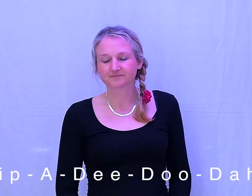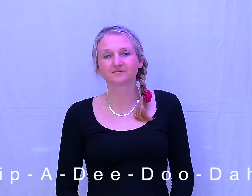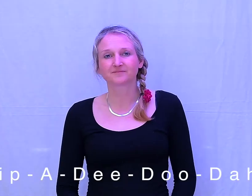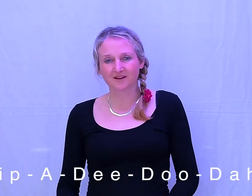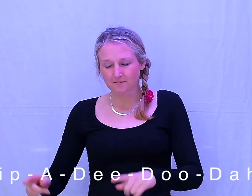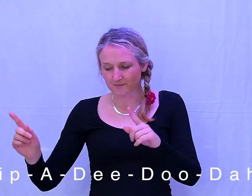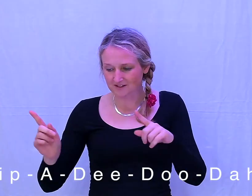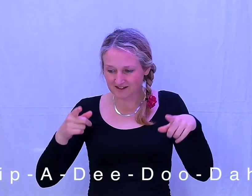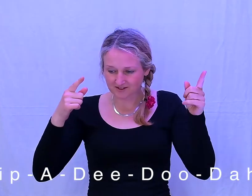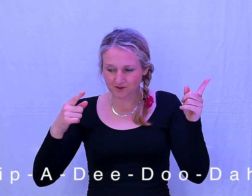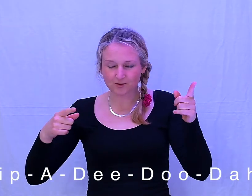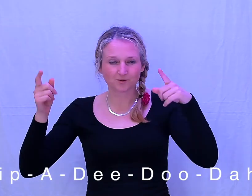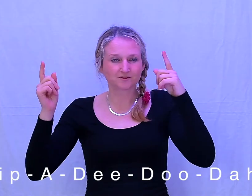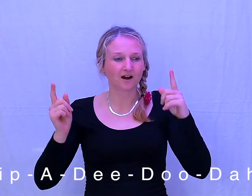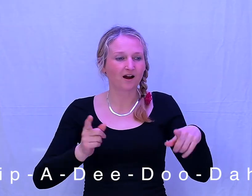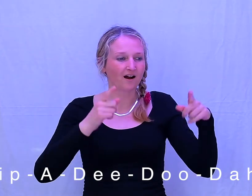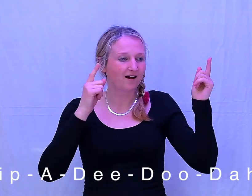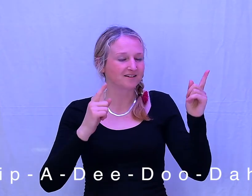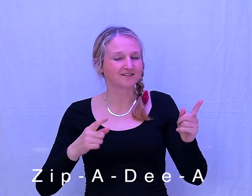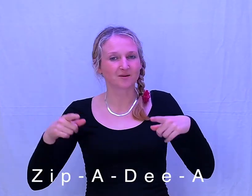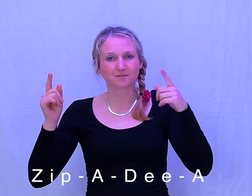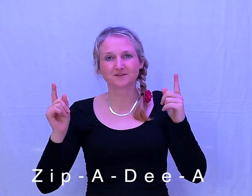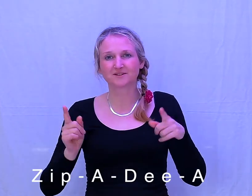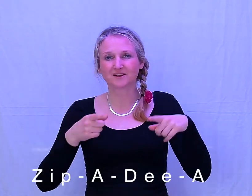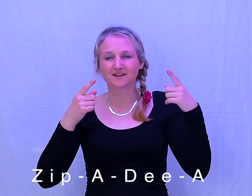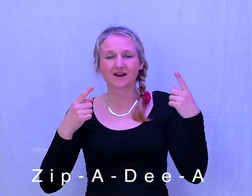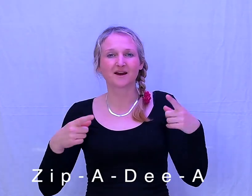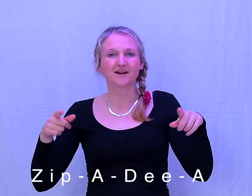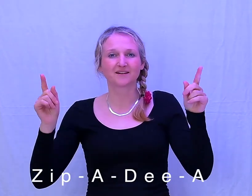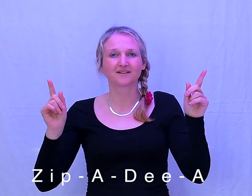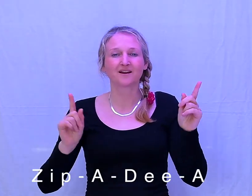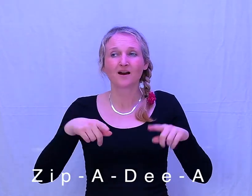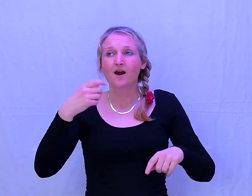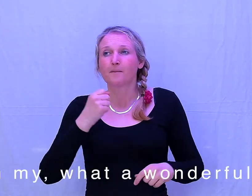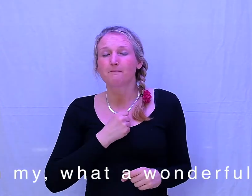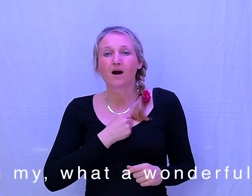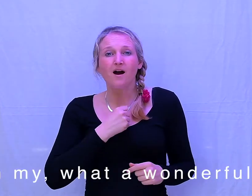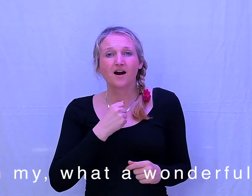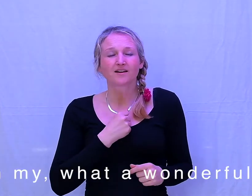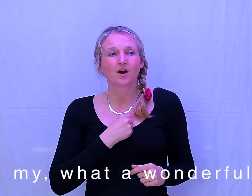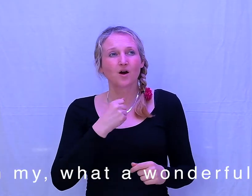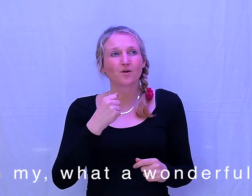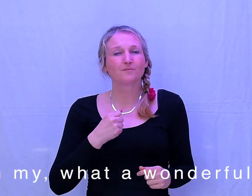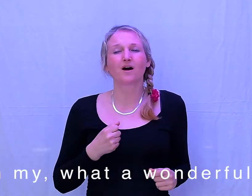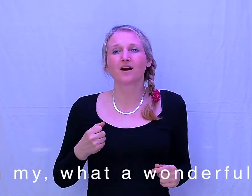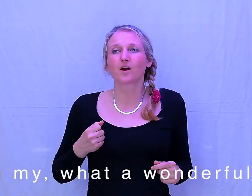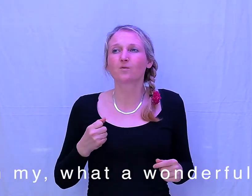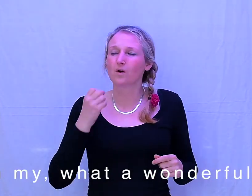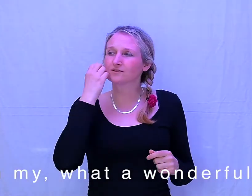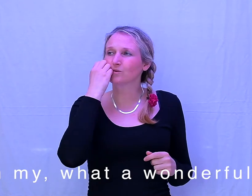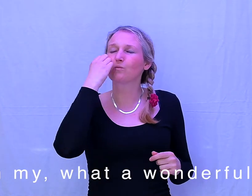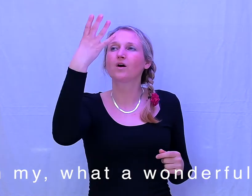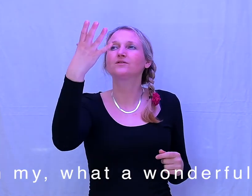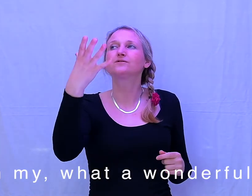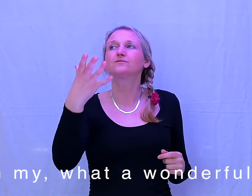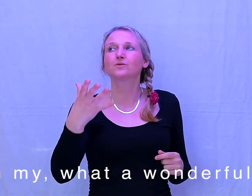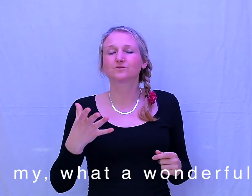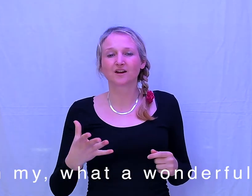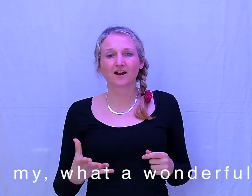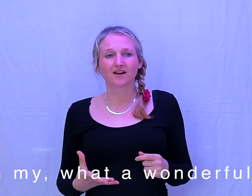Zip-a-dee-doo-dah, zip-a-dee-yay My oh my oh, what a wonderful day